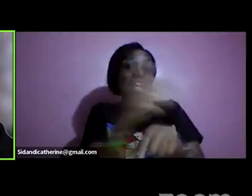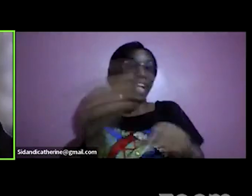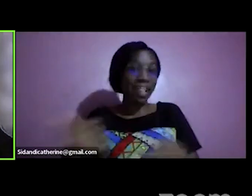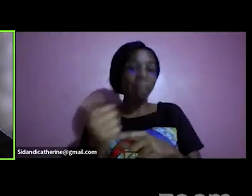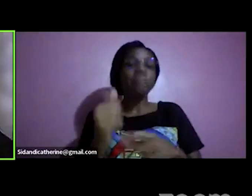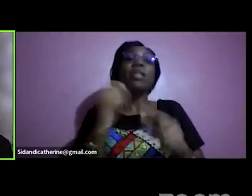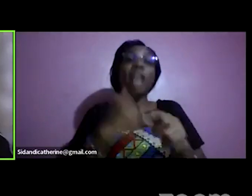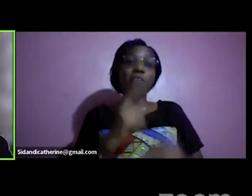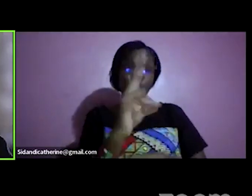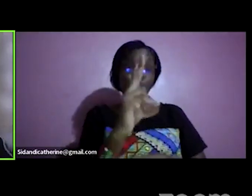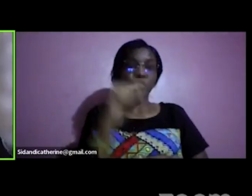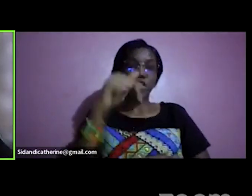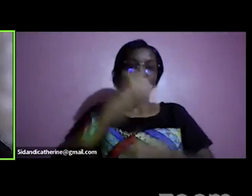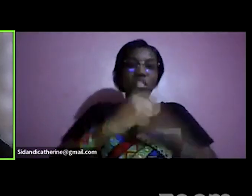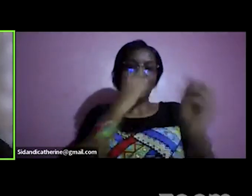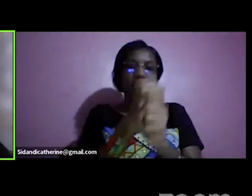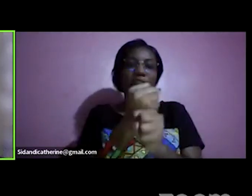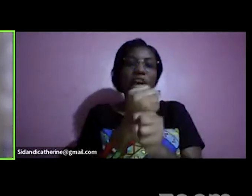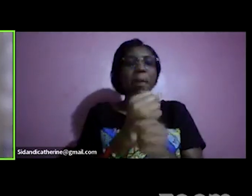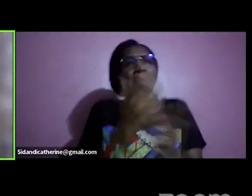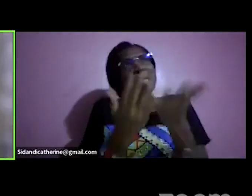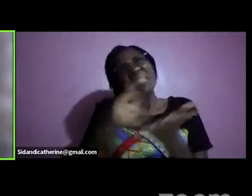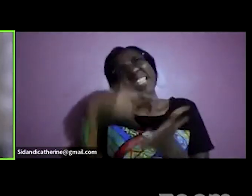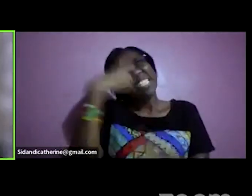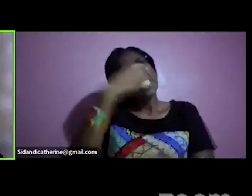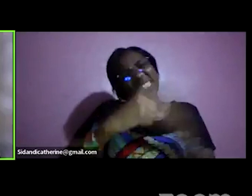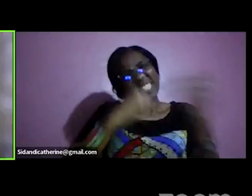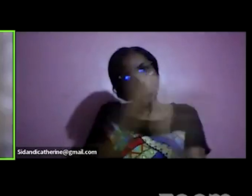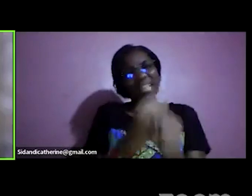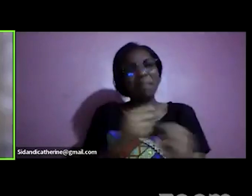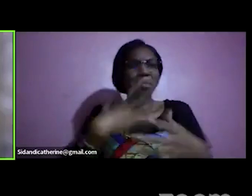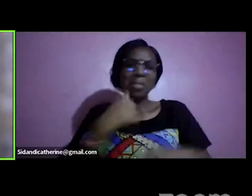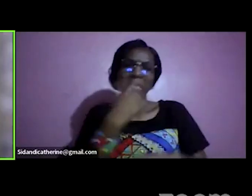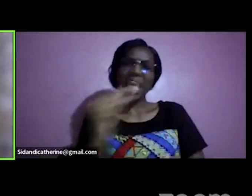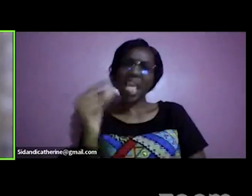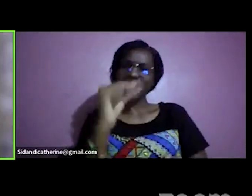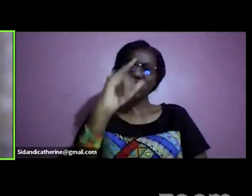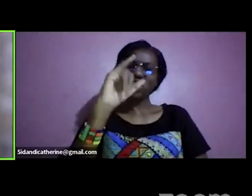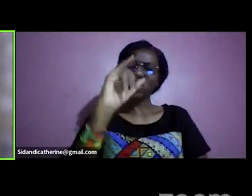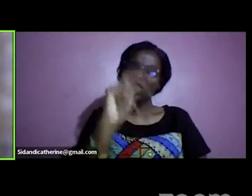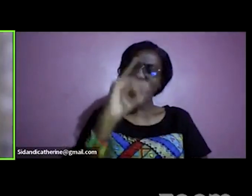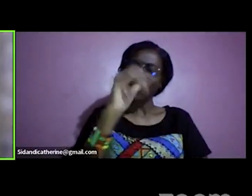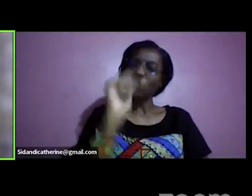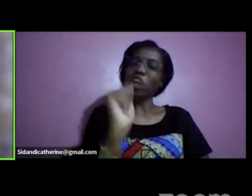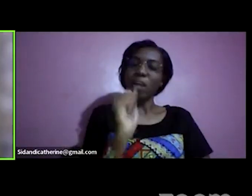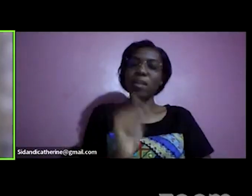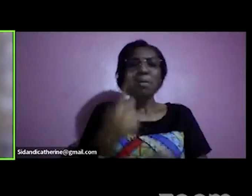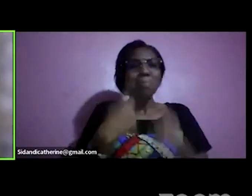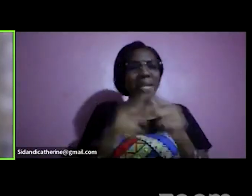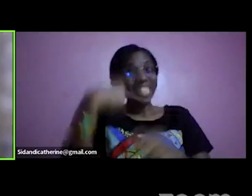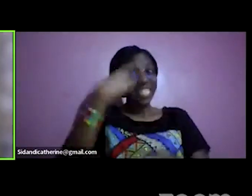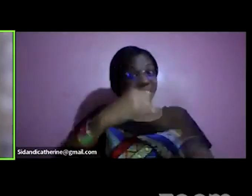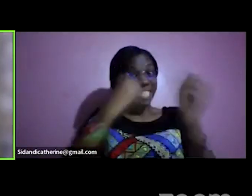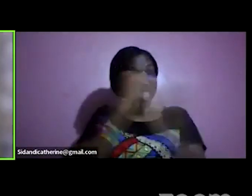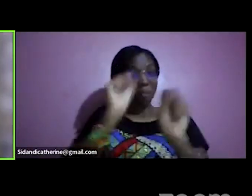road trips uh out of town maybe next year somebody was saying we need to go to jinja uh maybe next year we will get to kampala because